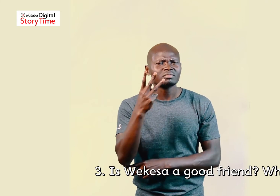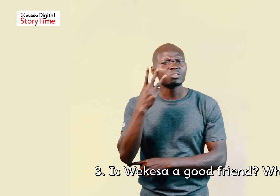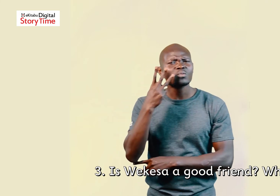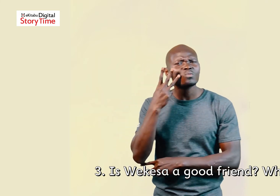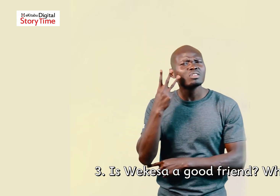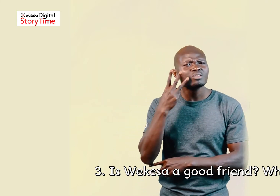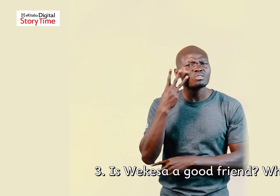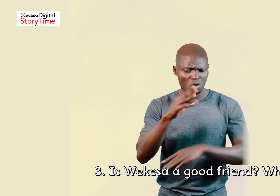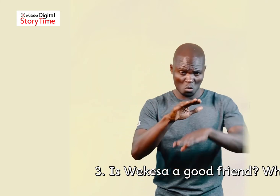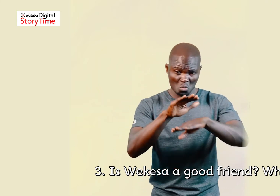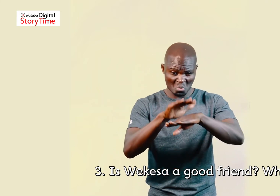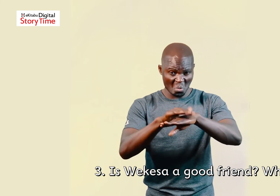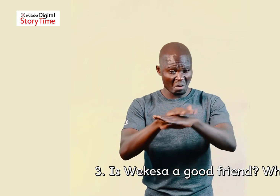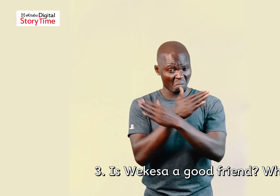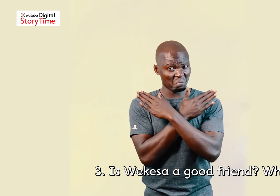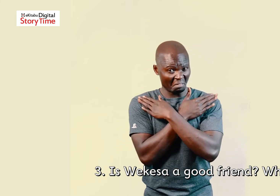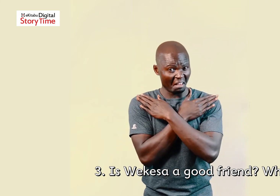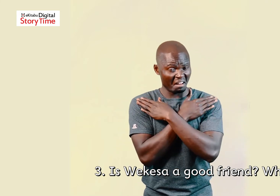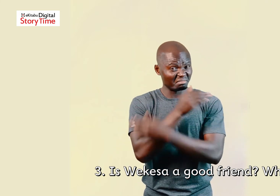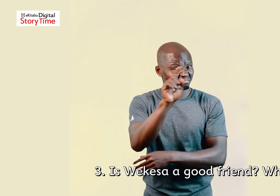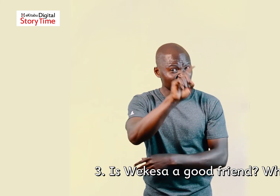Number Wakesa a good friend? Why?